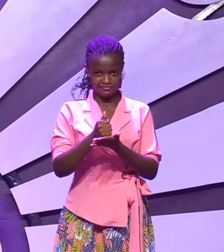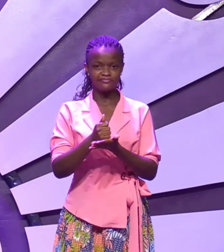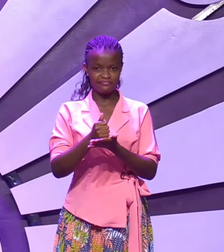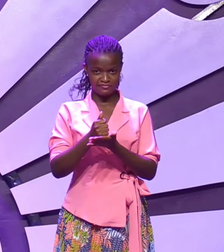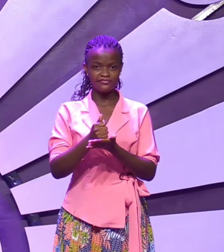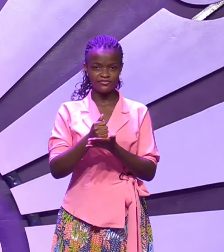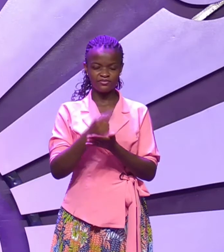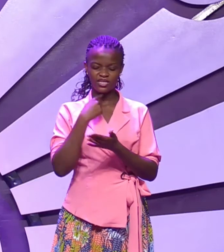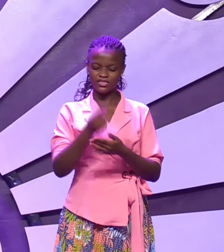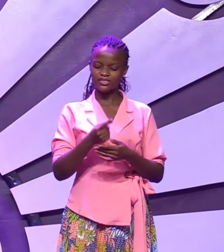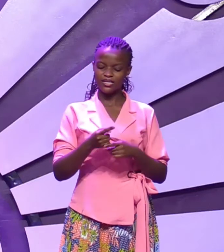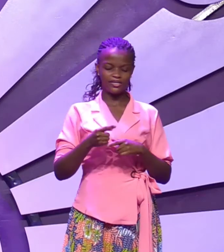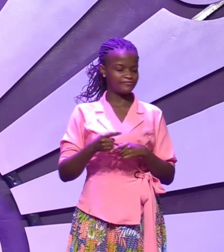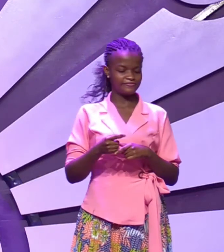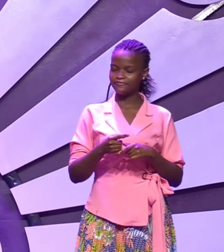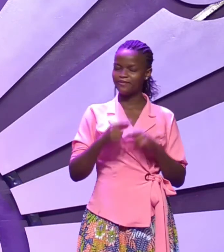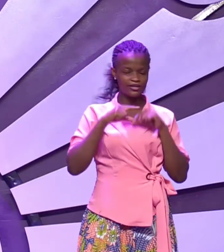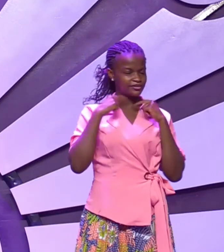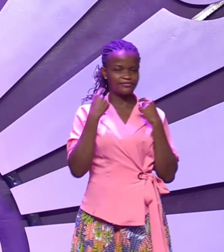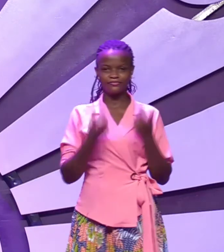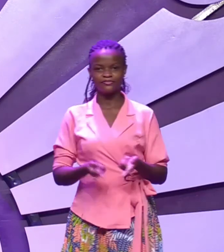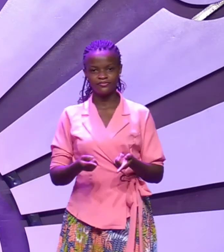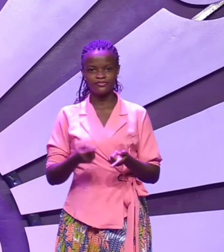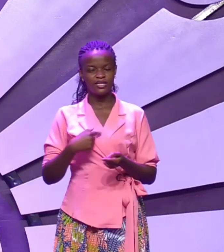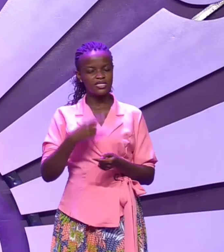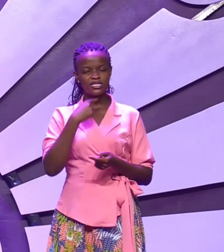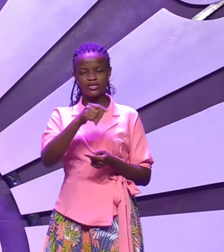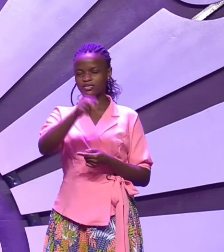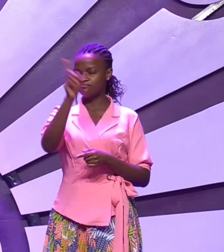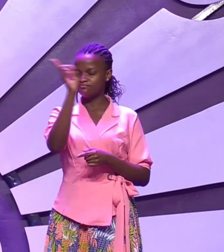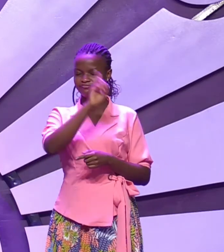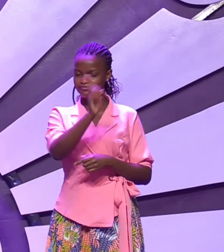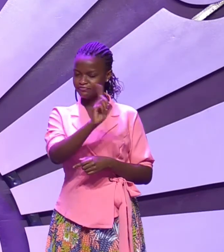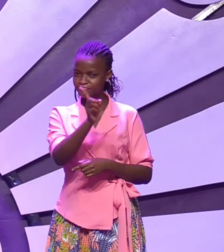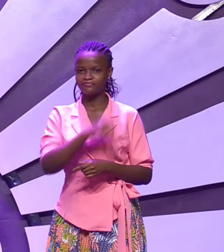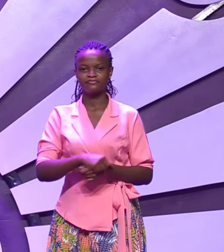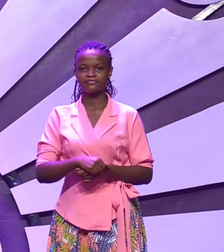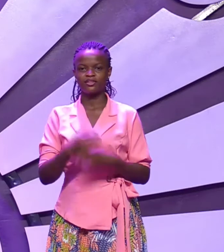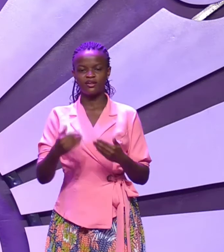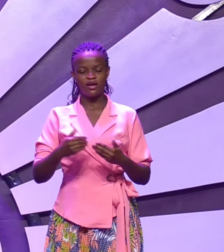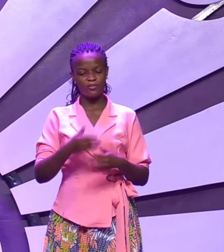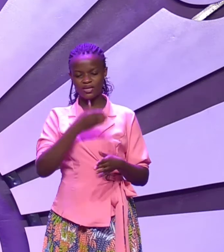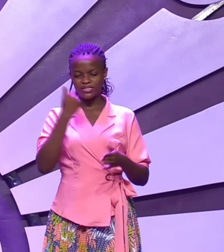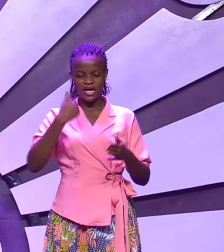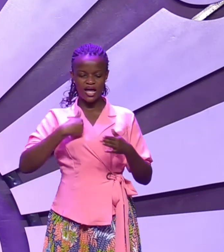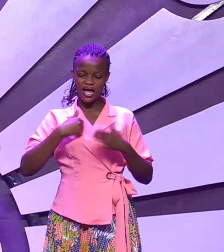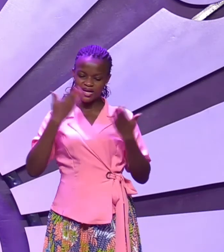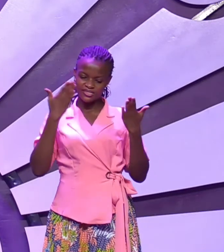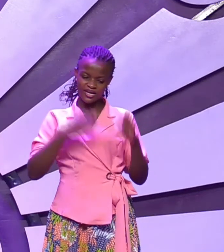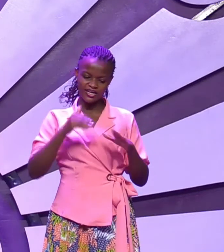she told me Pastor I have said no let me die in faith